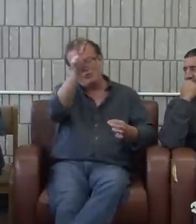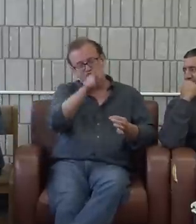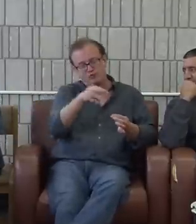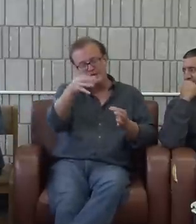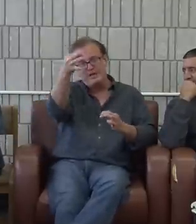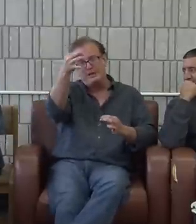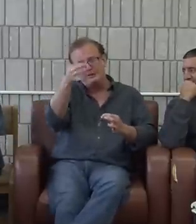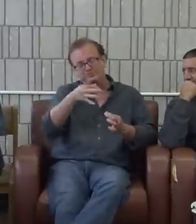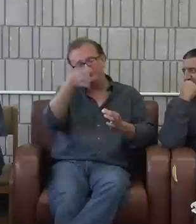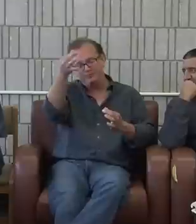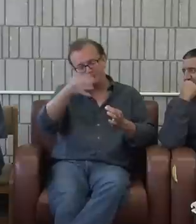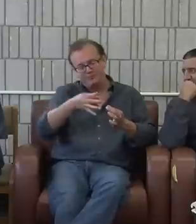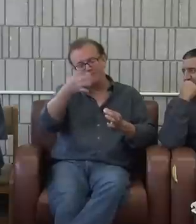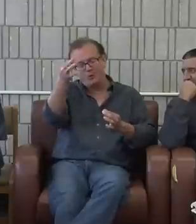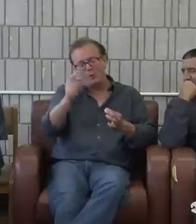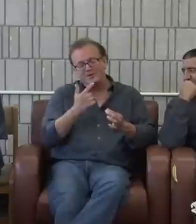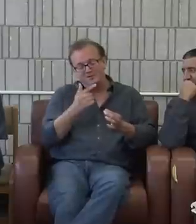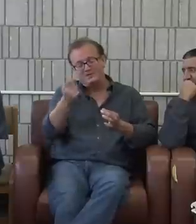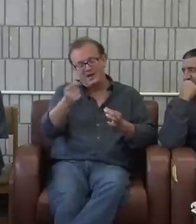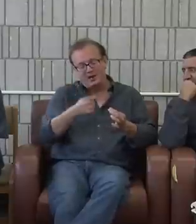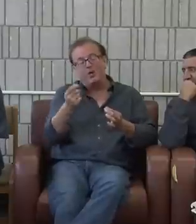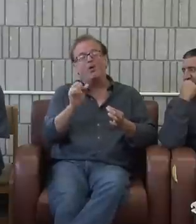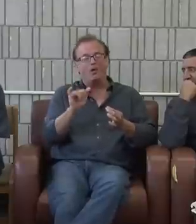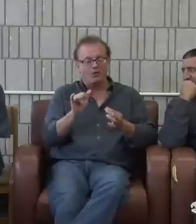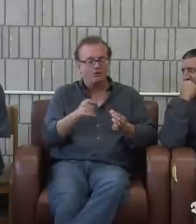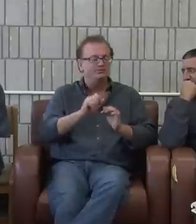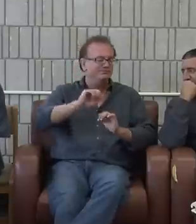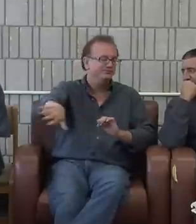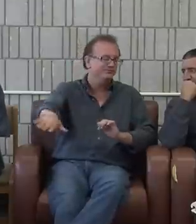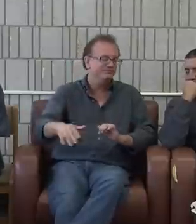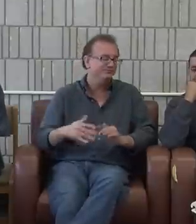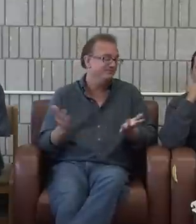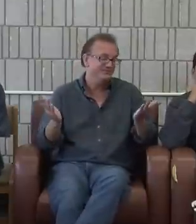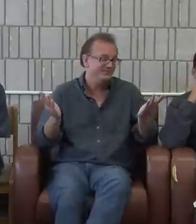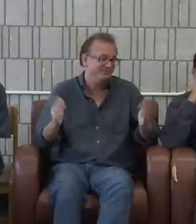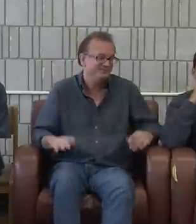paper and you read it. And you go, this is what the person said. Okay. Boring.